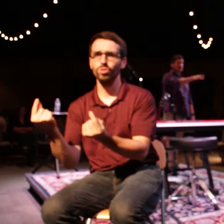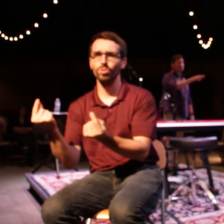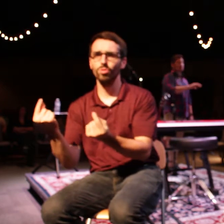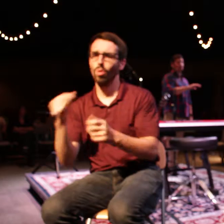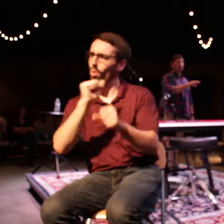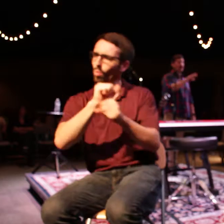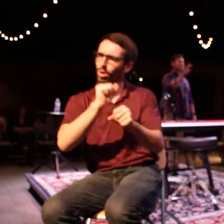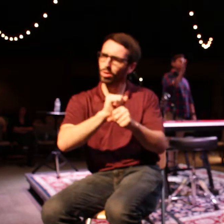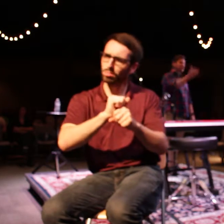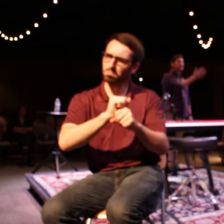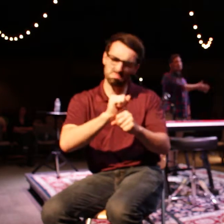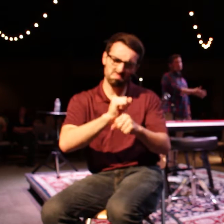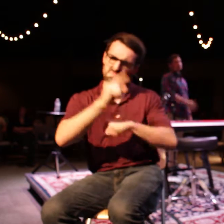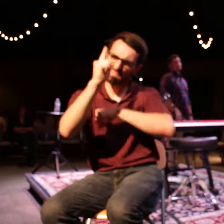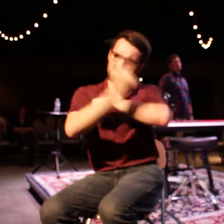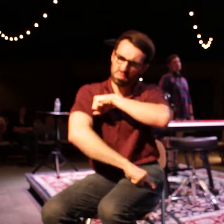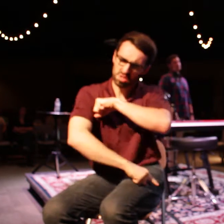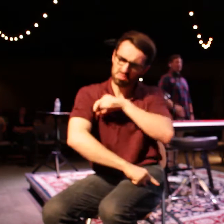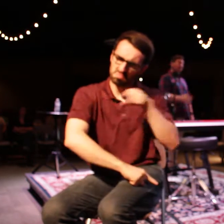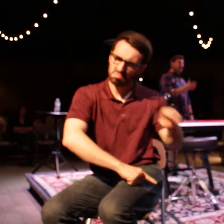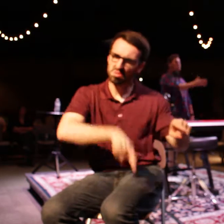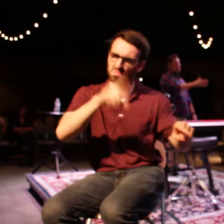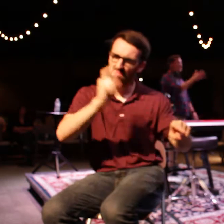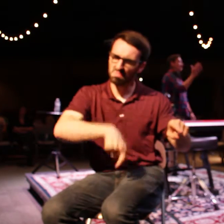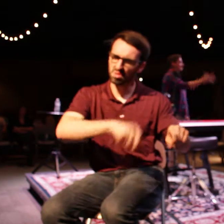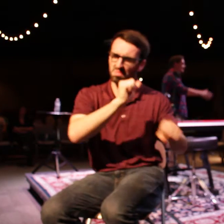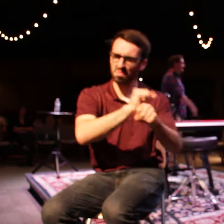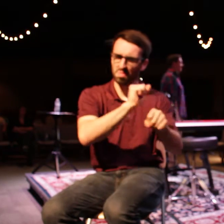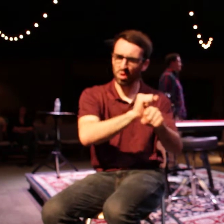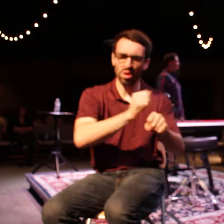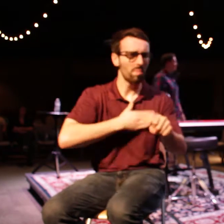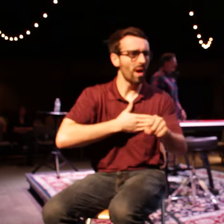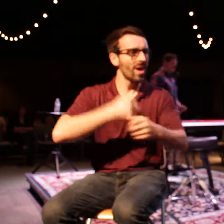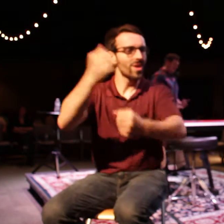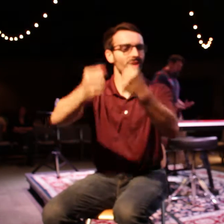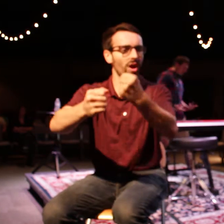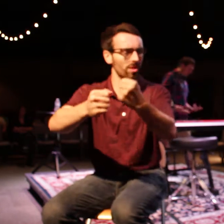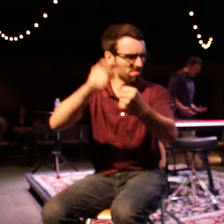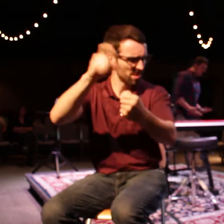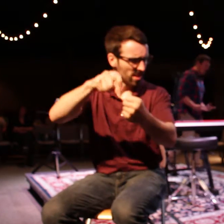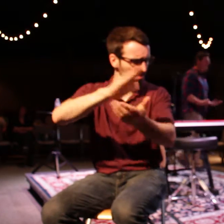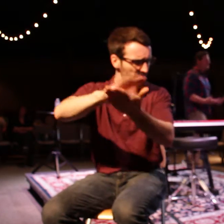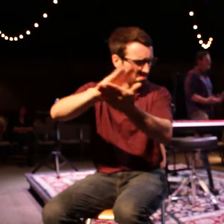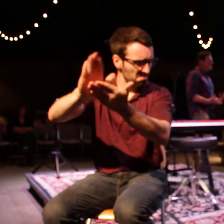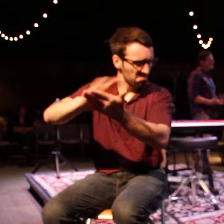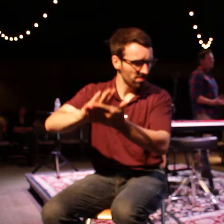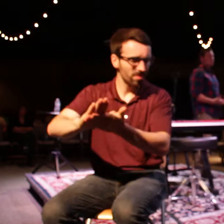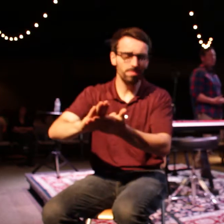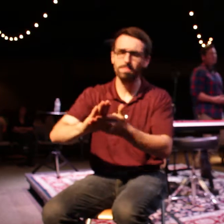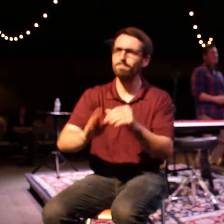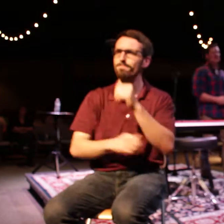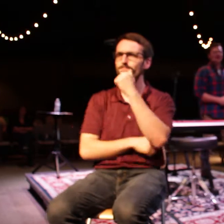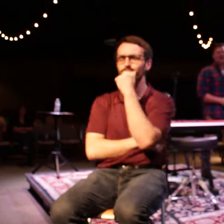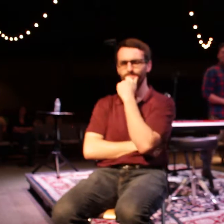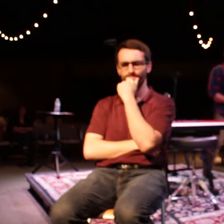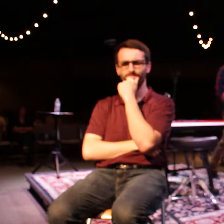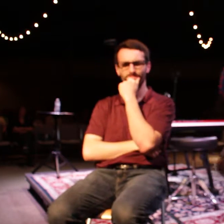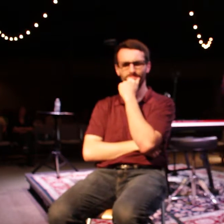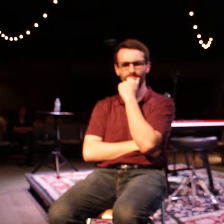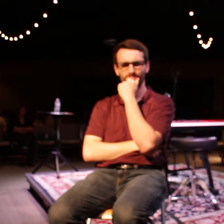guys are in trouble now. You're going to have to do more chores. My car needs washing. We send them out to do work. I've wondered, am I teaching them the wrong thing? Am I actually